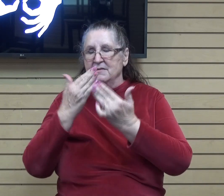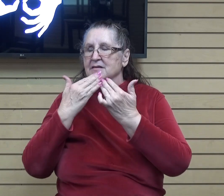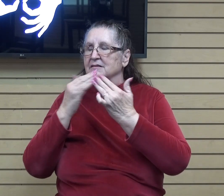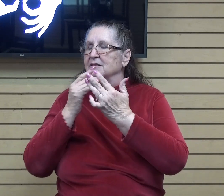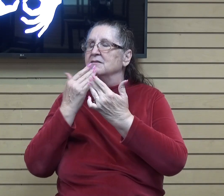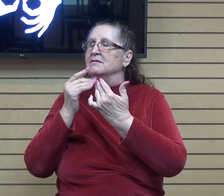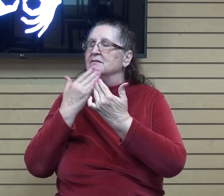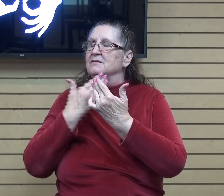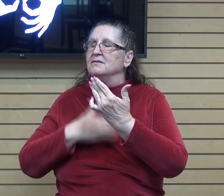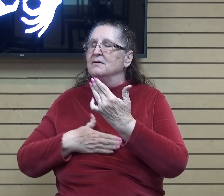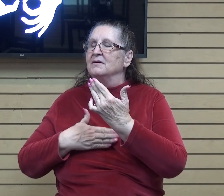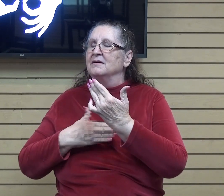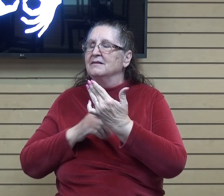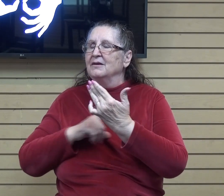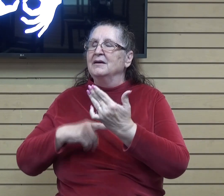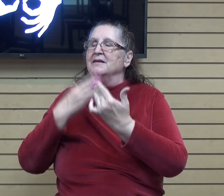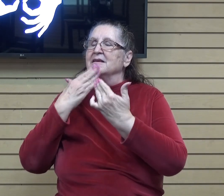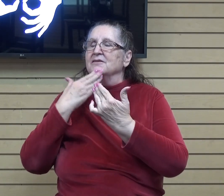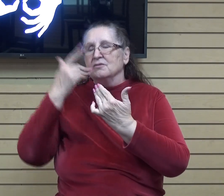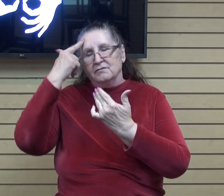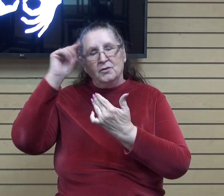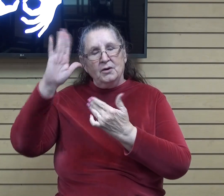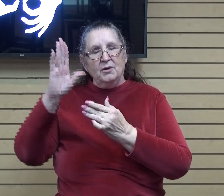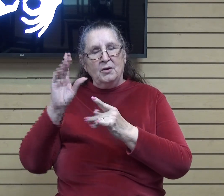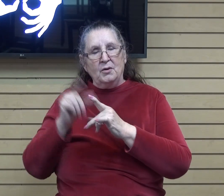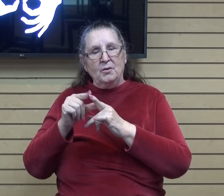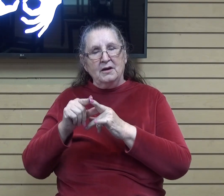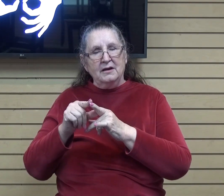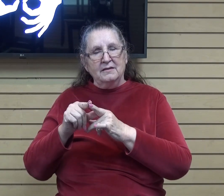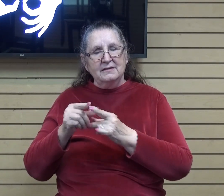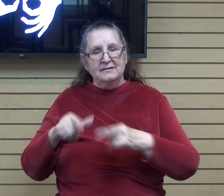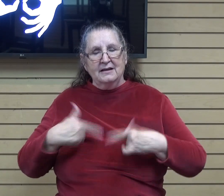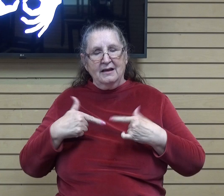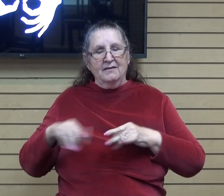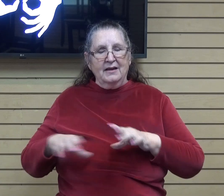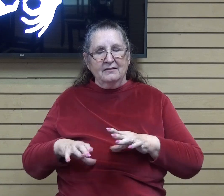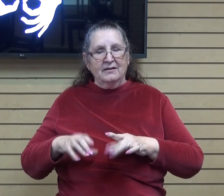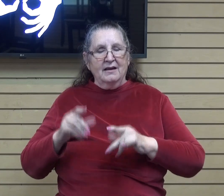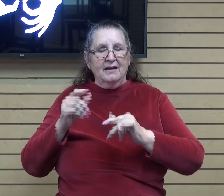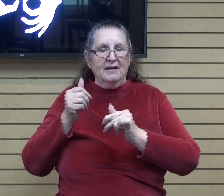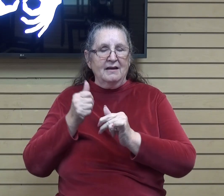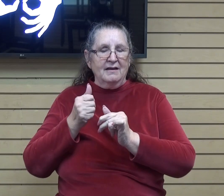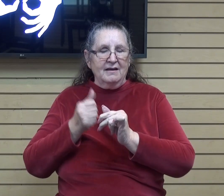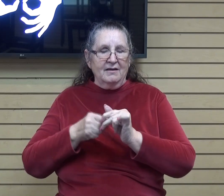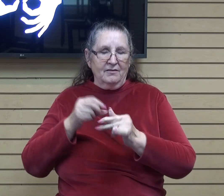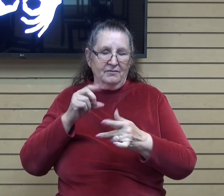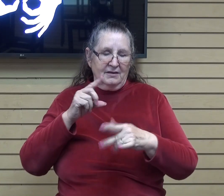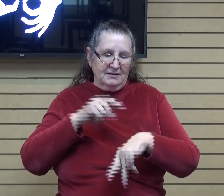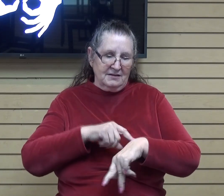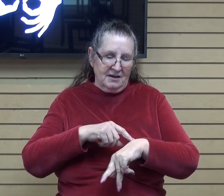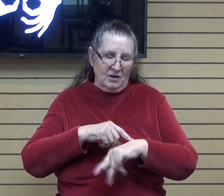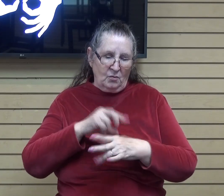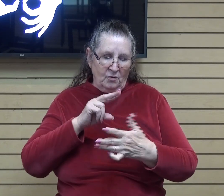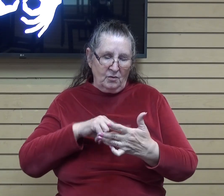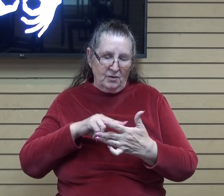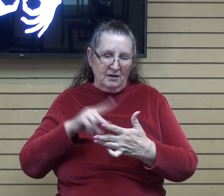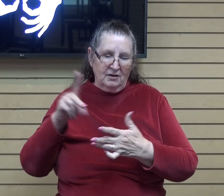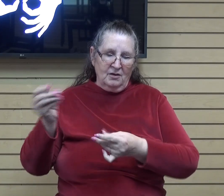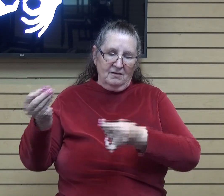that it's alive and active. That every time we come to it, you have something to teach us, to share to us, to speak to our hearts. Lord,